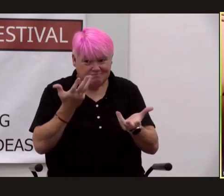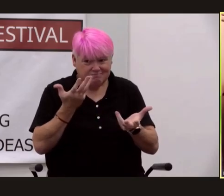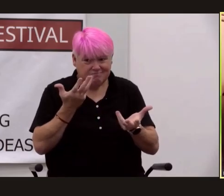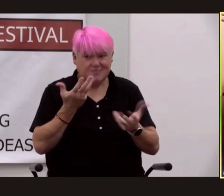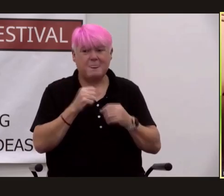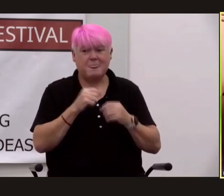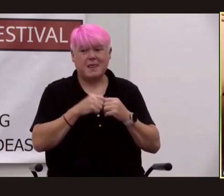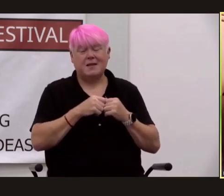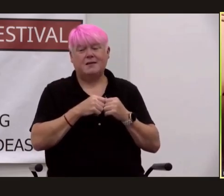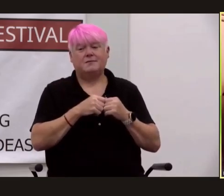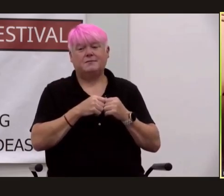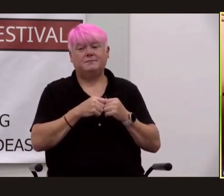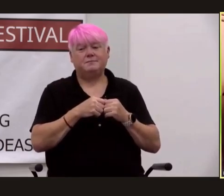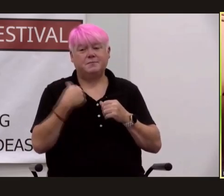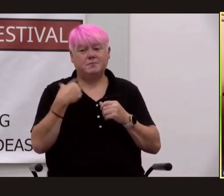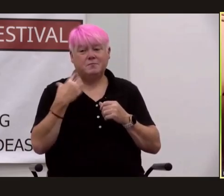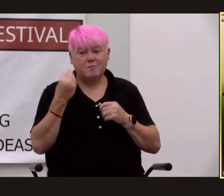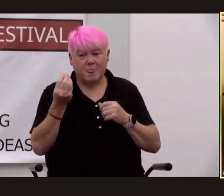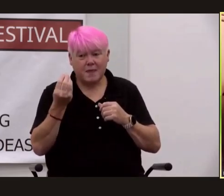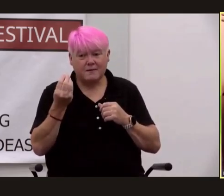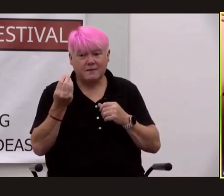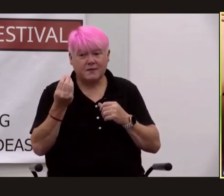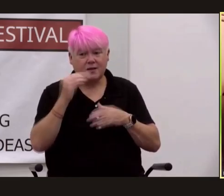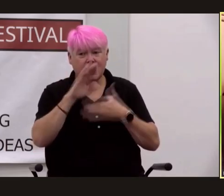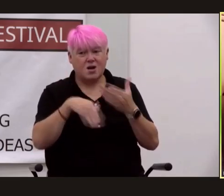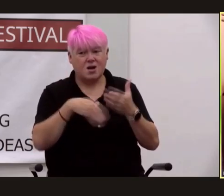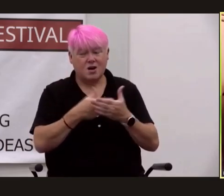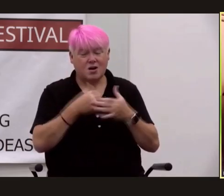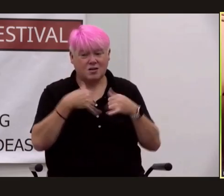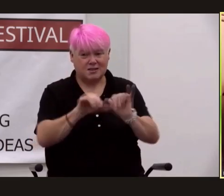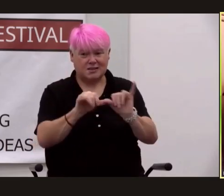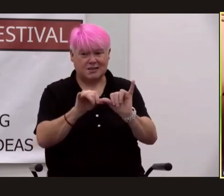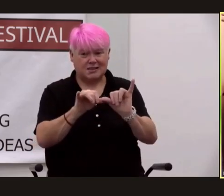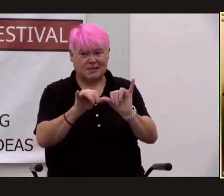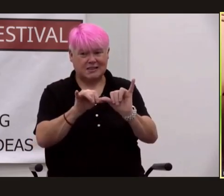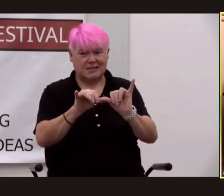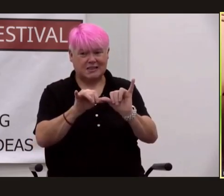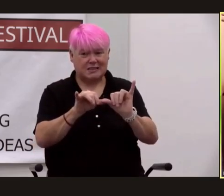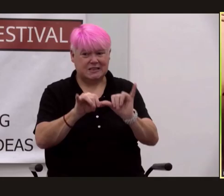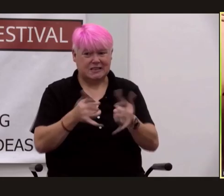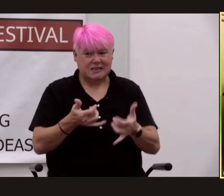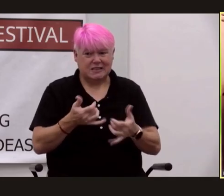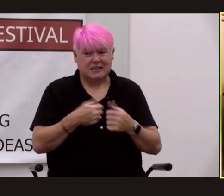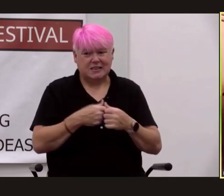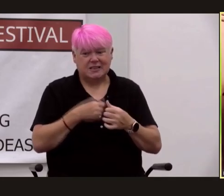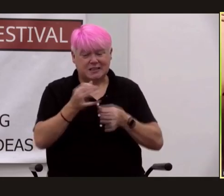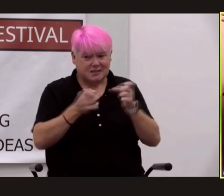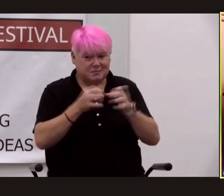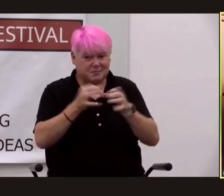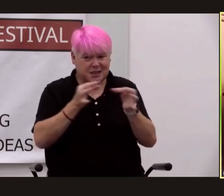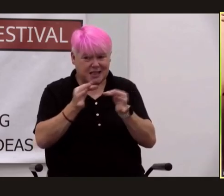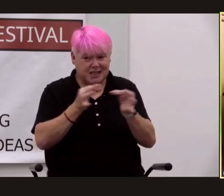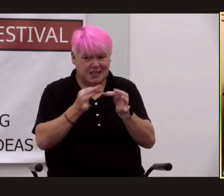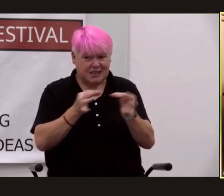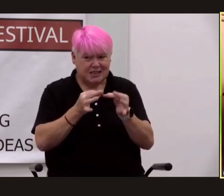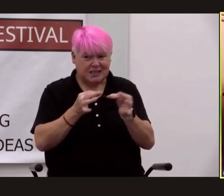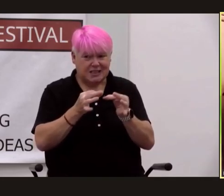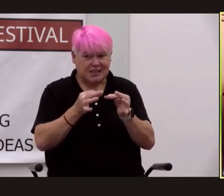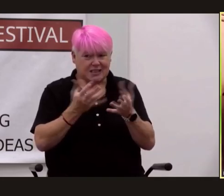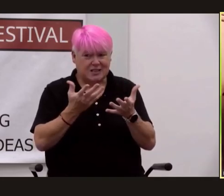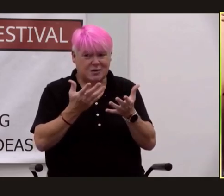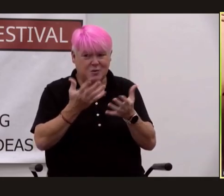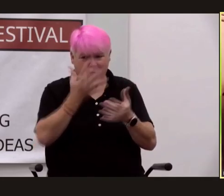cavendish laboratory all still despite his candor despite his support despite his